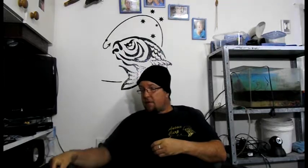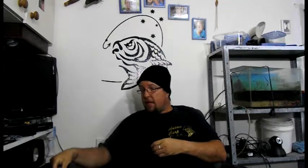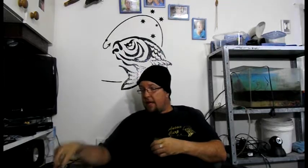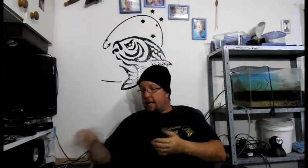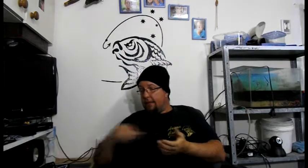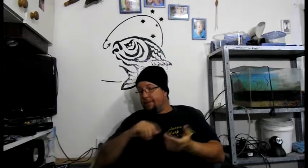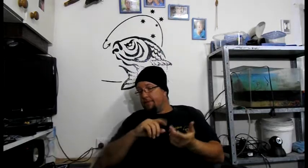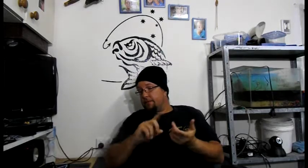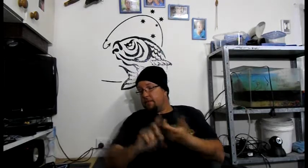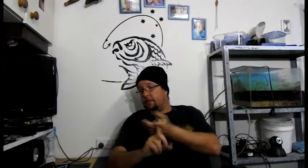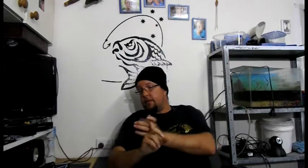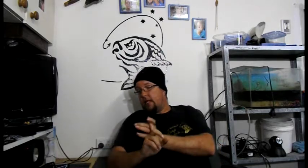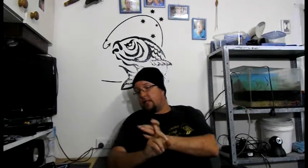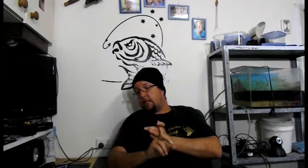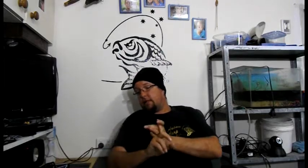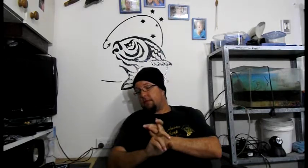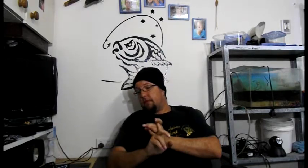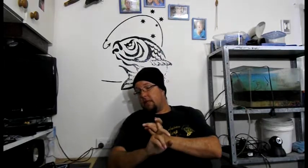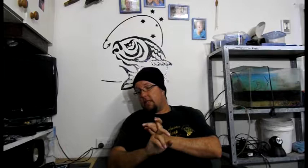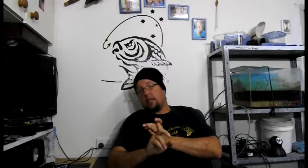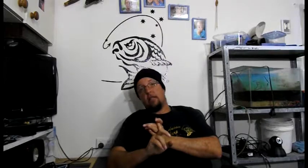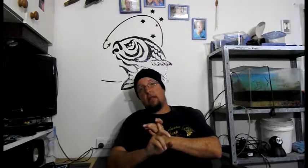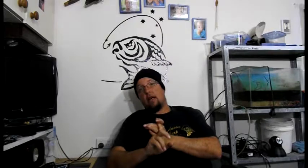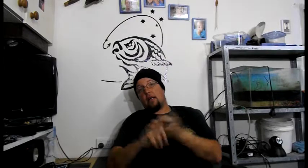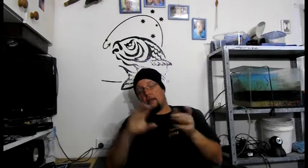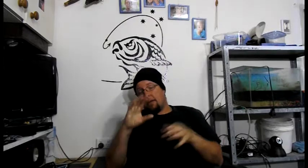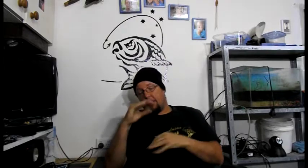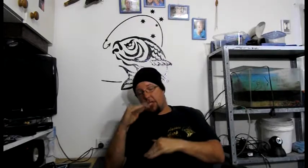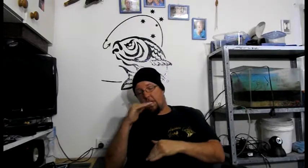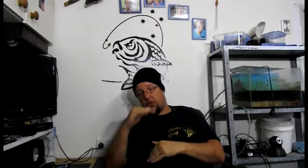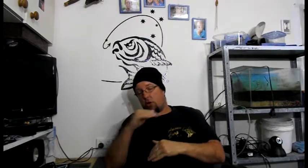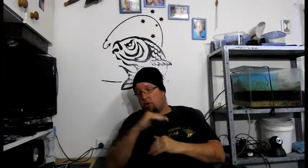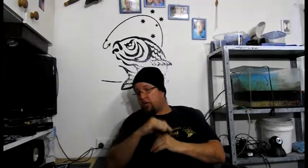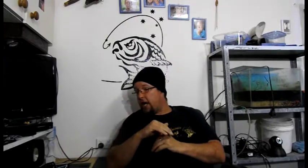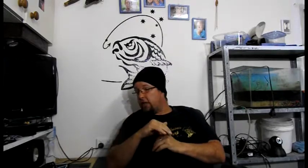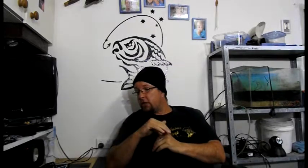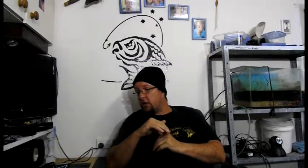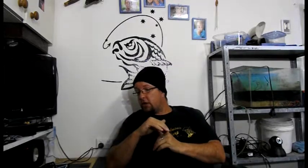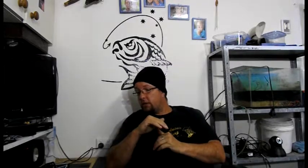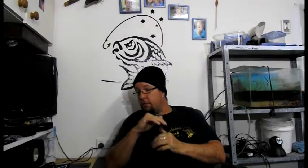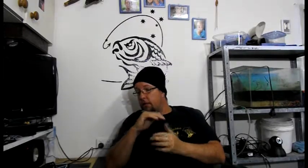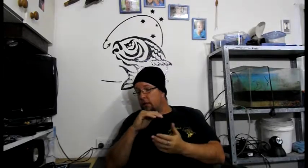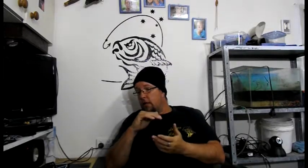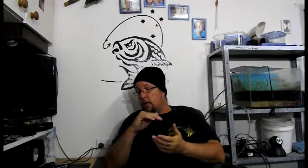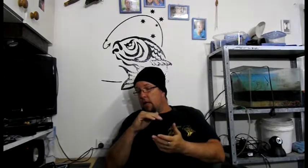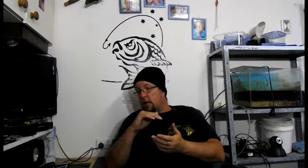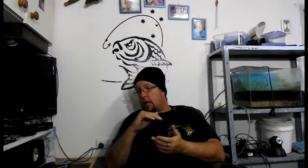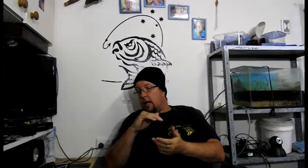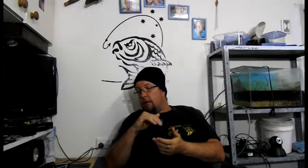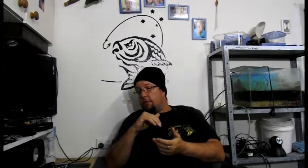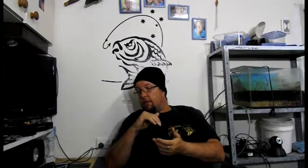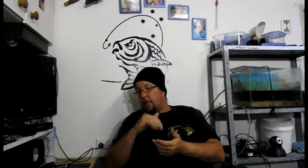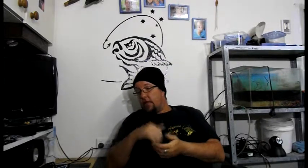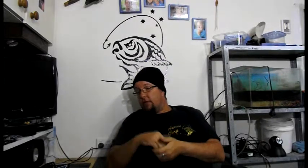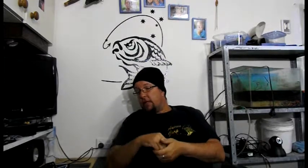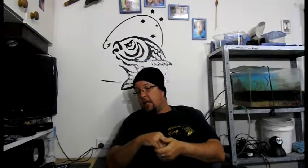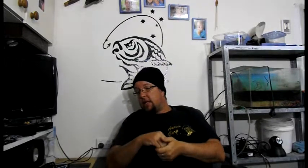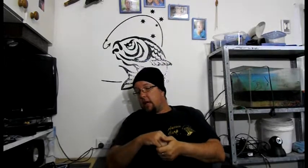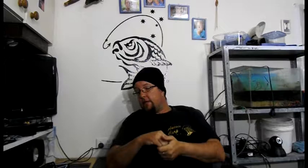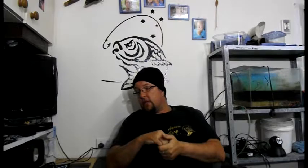Now, there's a petition on change.com. Currently has over 1